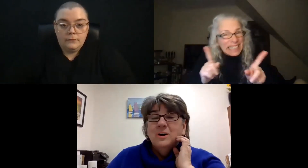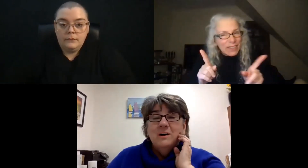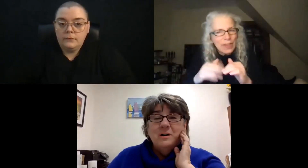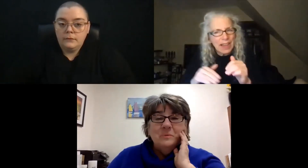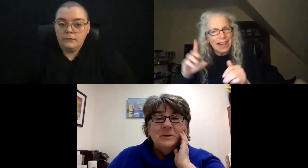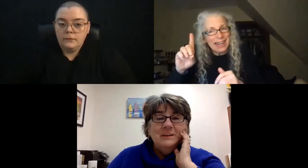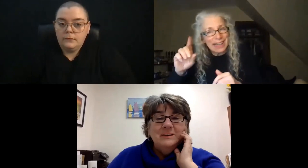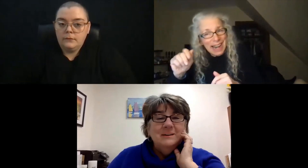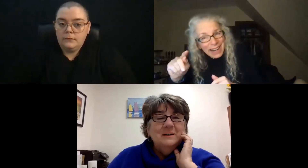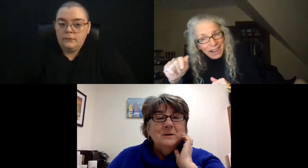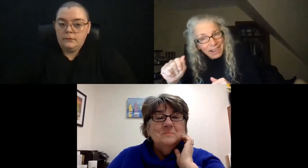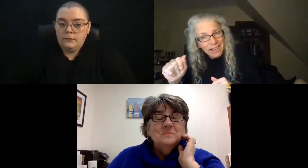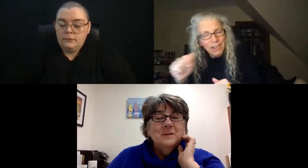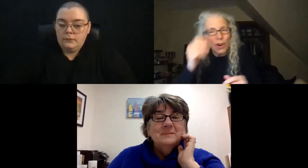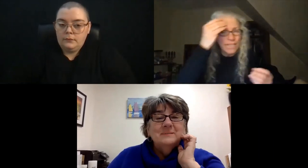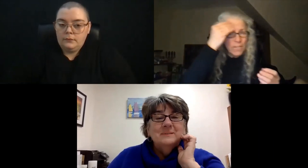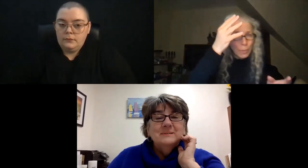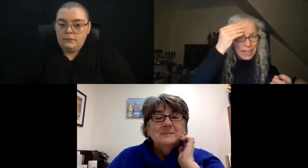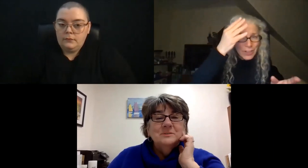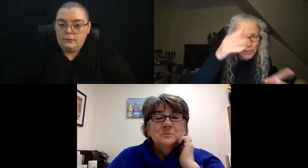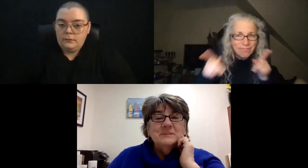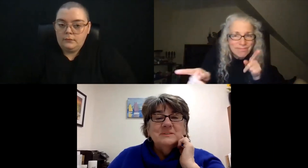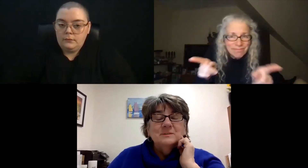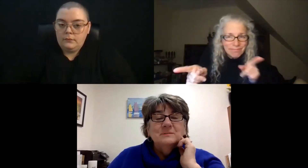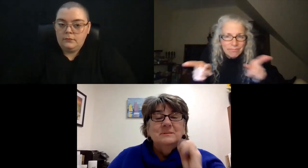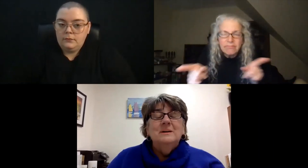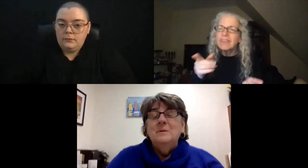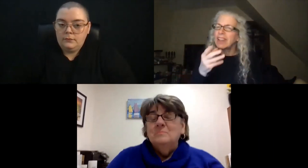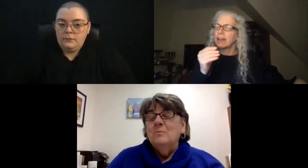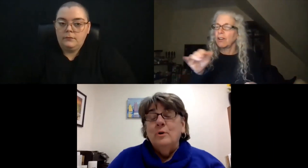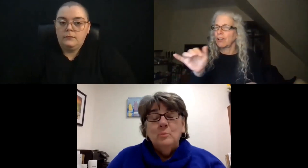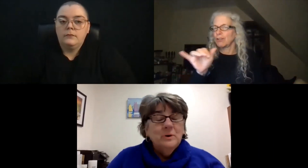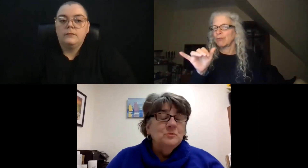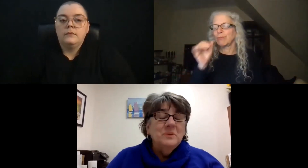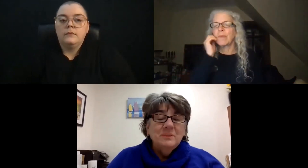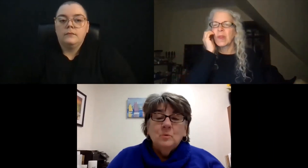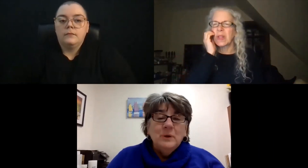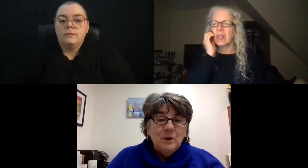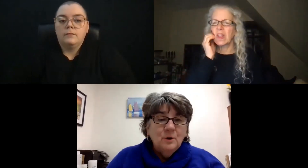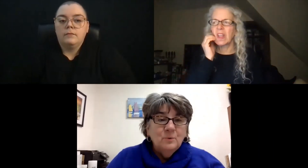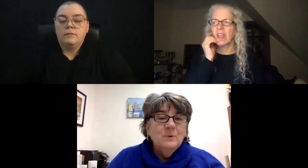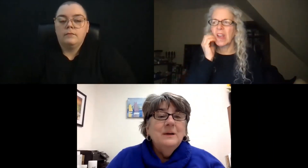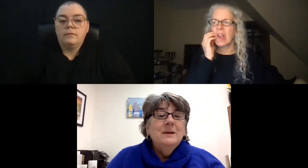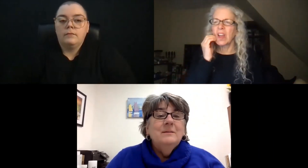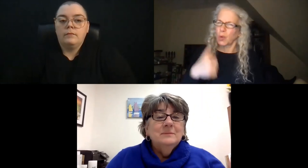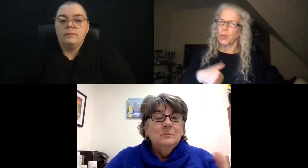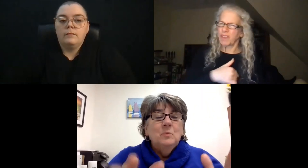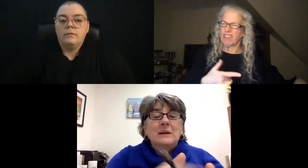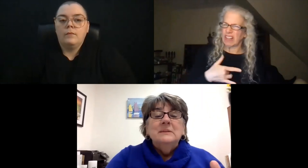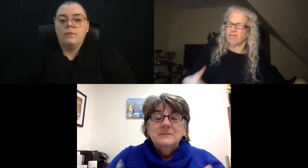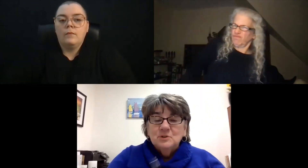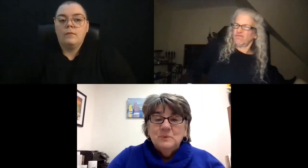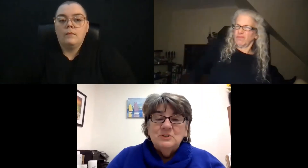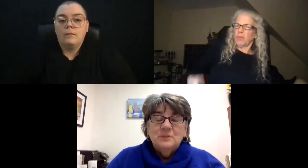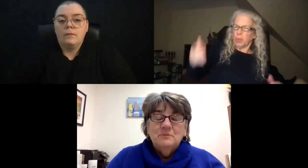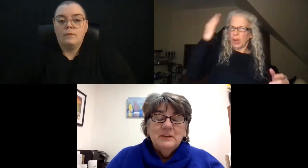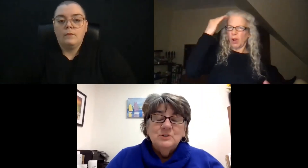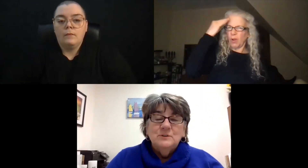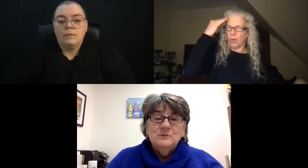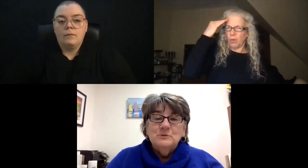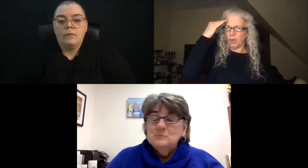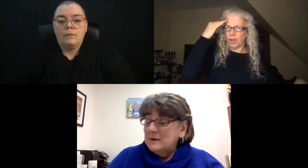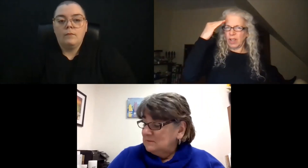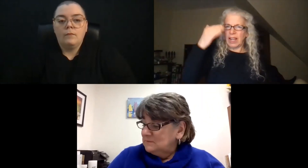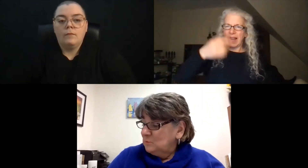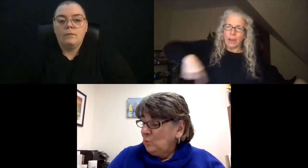Or are we, do we still, or do we think we know, we want to listen to each other in